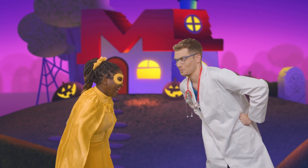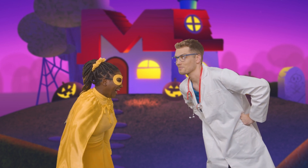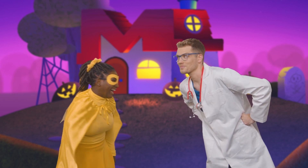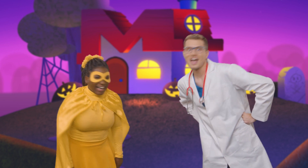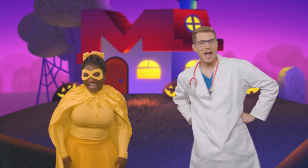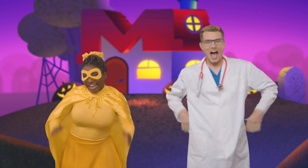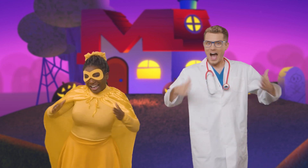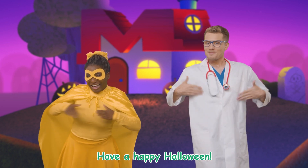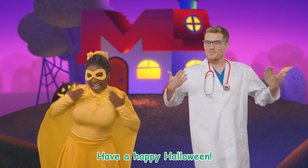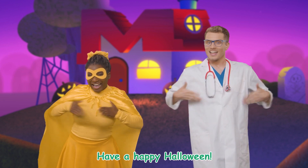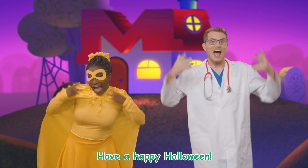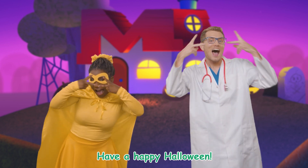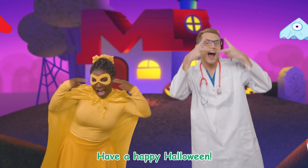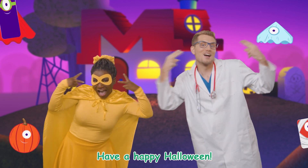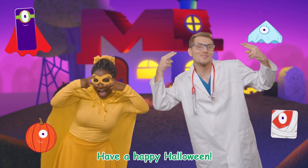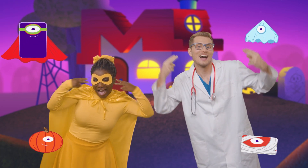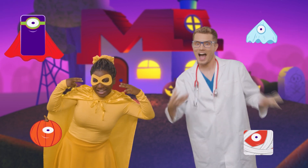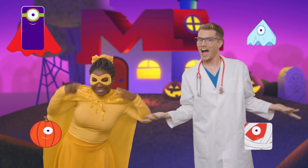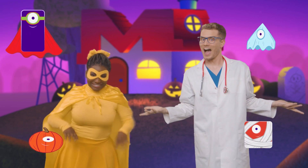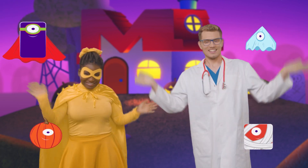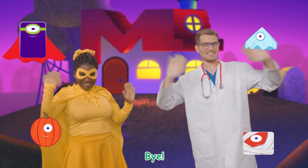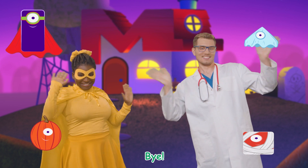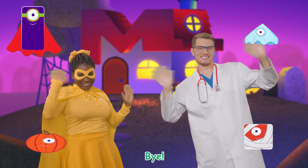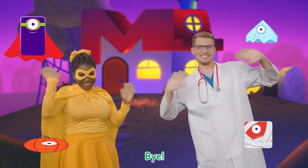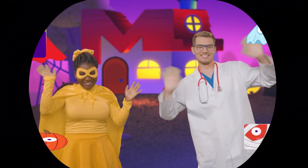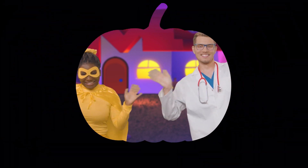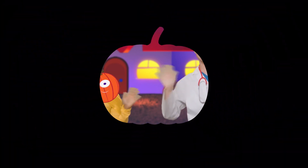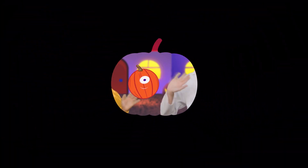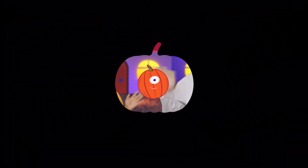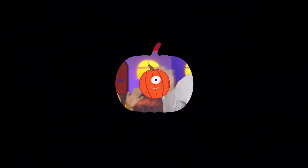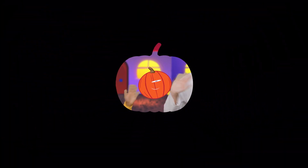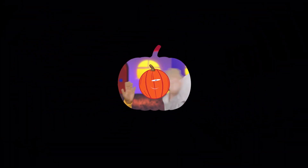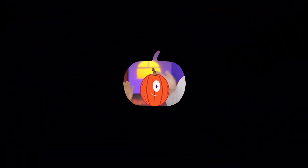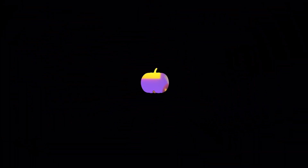Have a happy Halloween! Yeah! Yeah! ha! Wee! Wee! you.